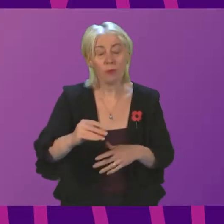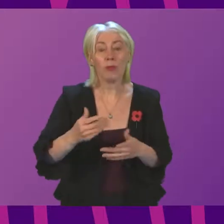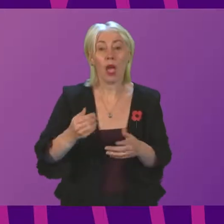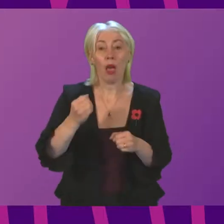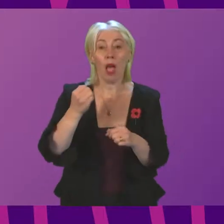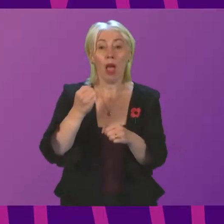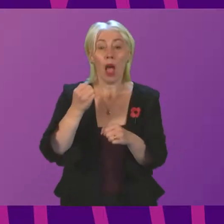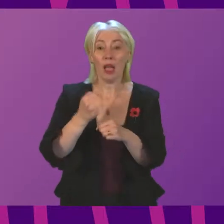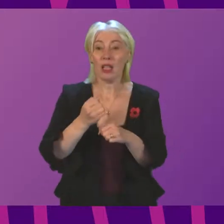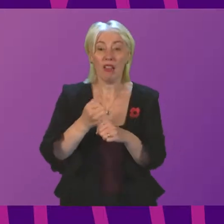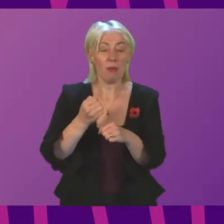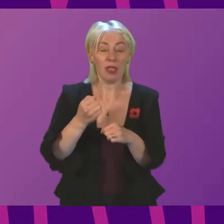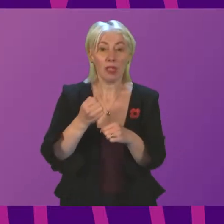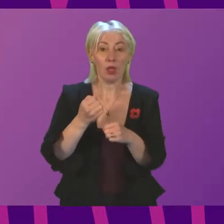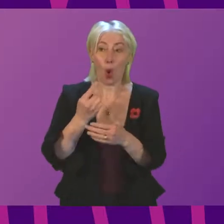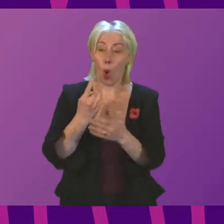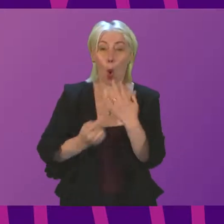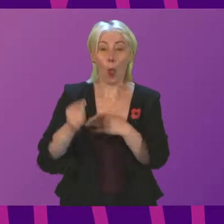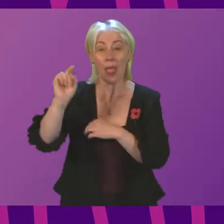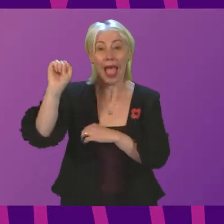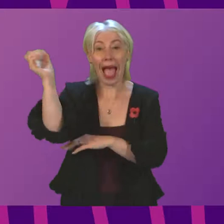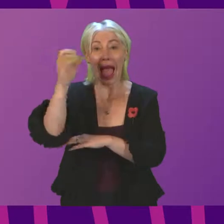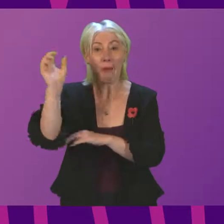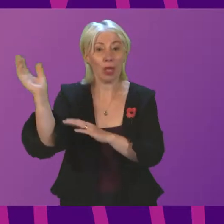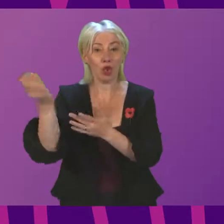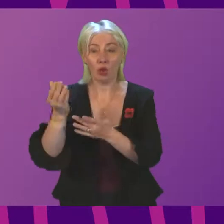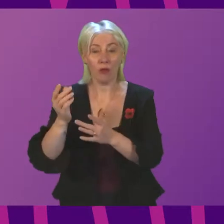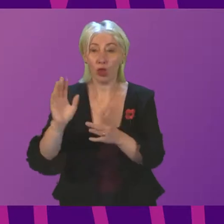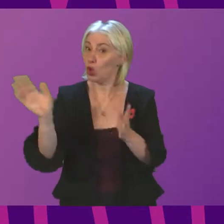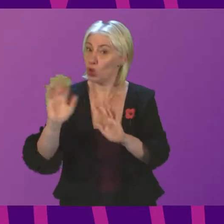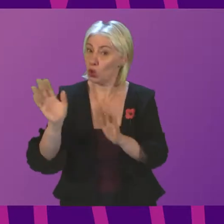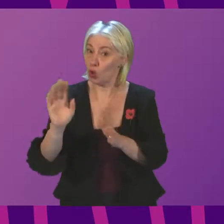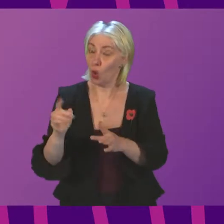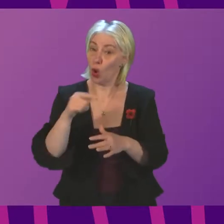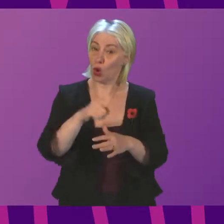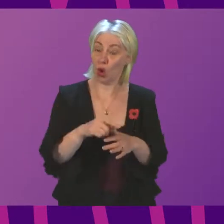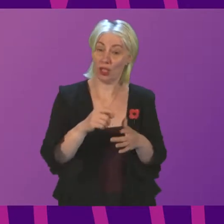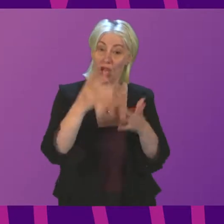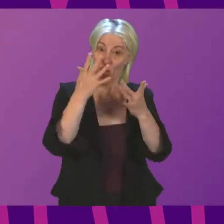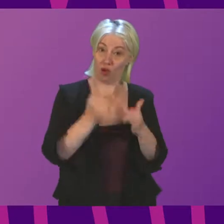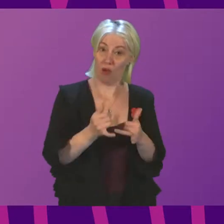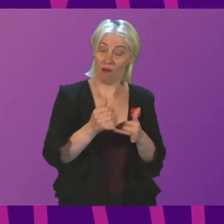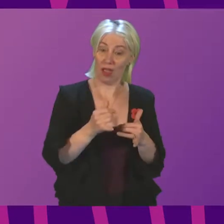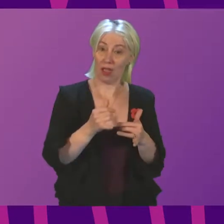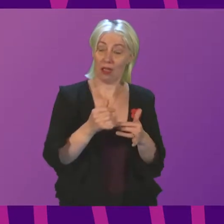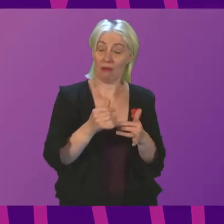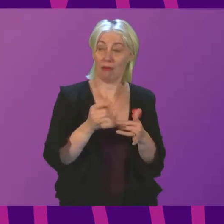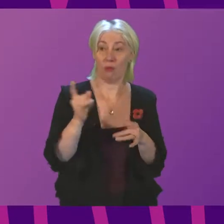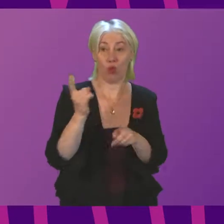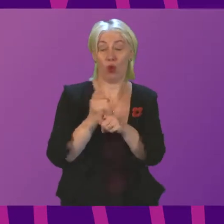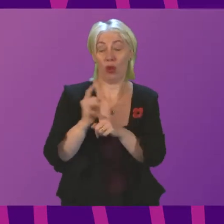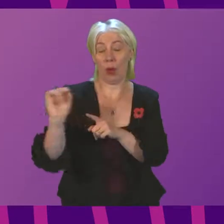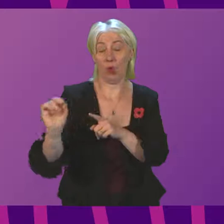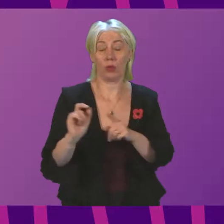challenges just about the Scottish Ambulance Service, because the self-same staff that completed that survey to which Mr Ross